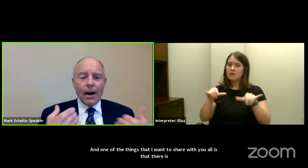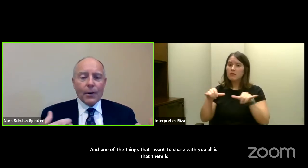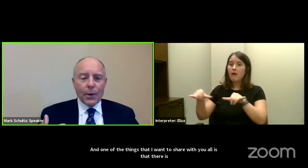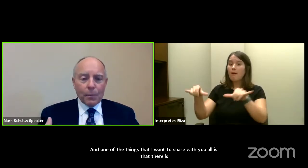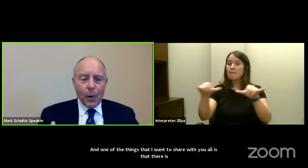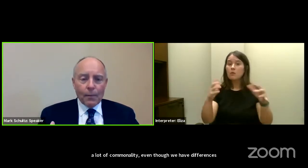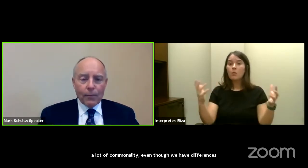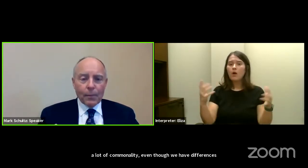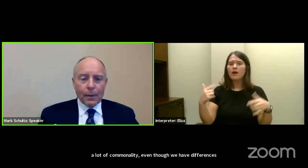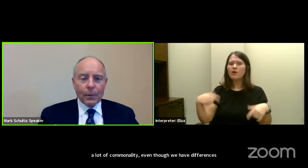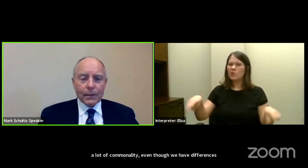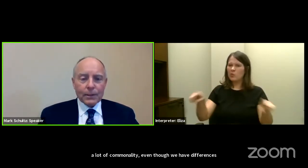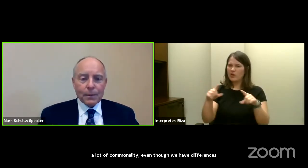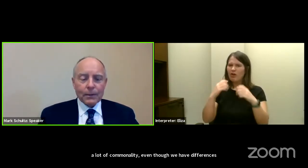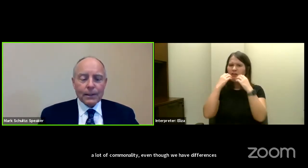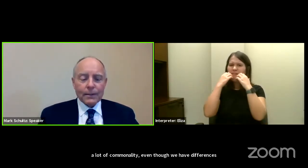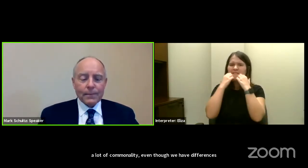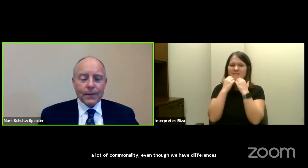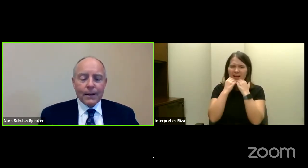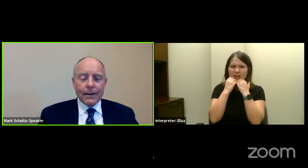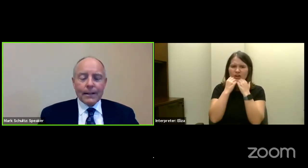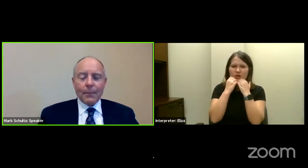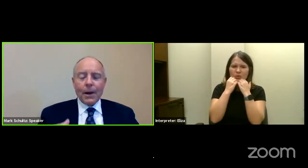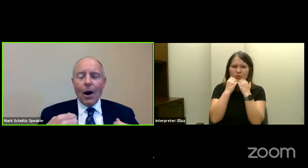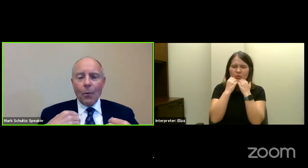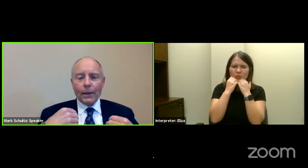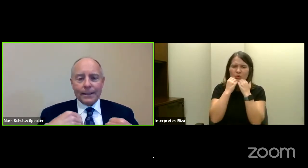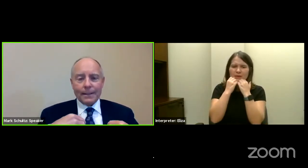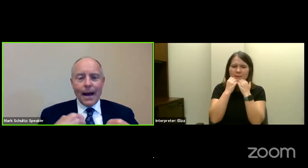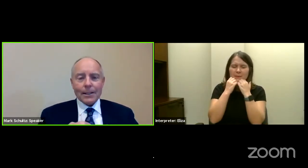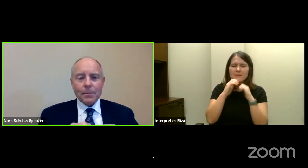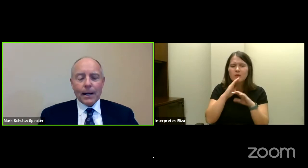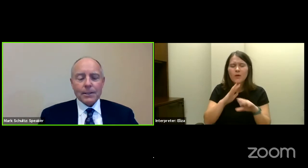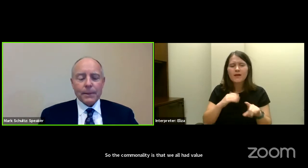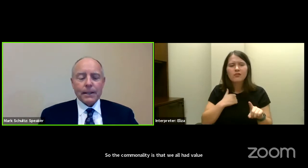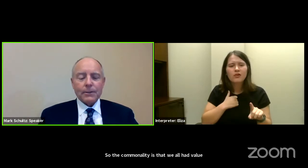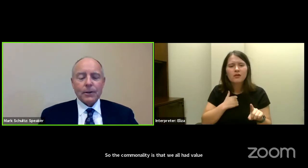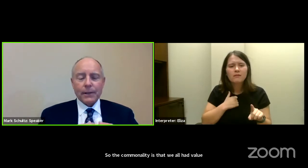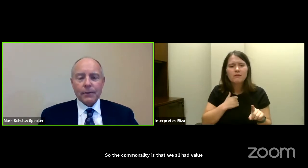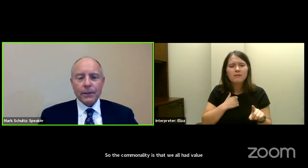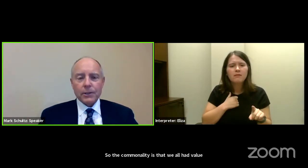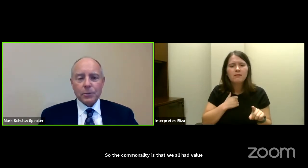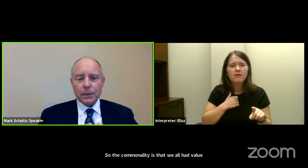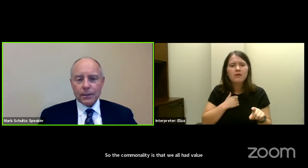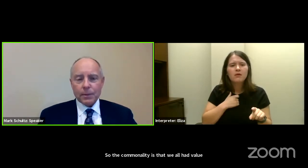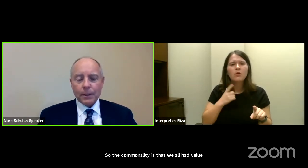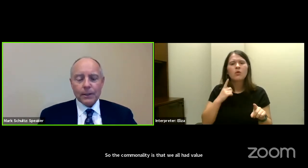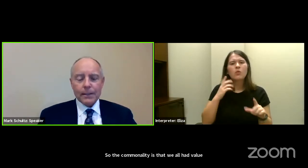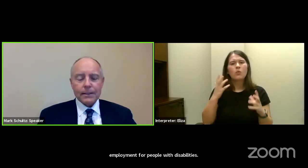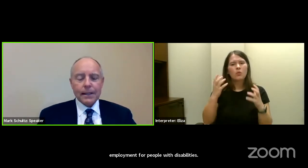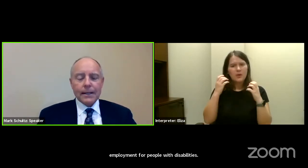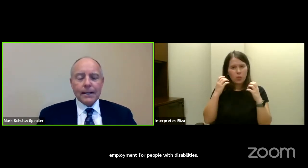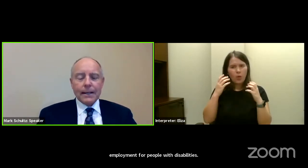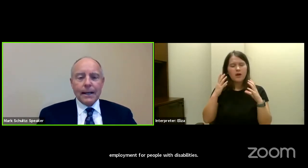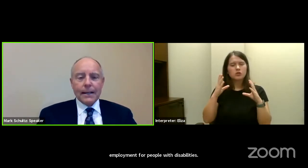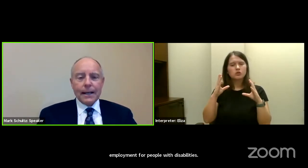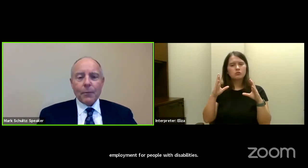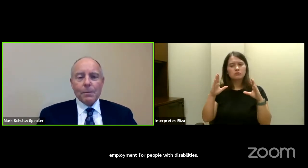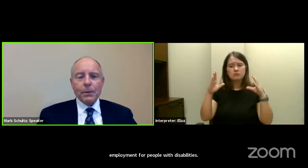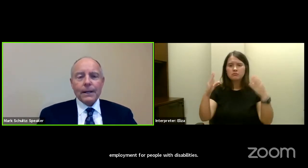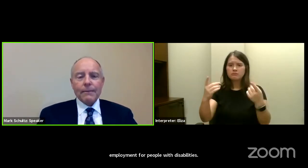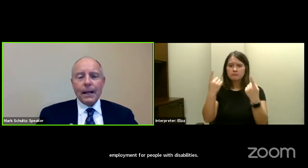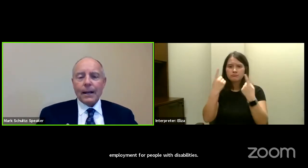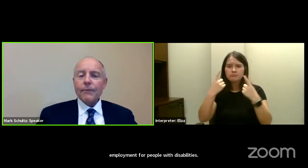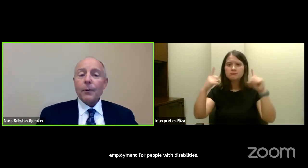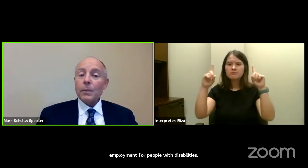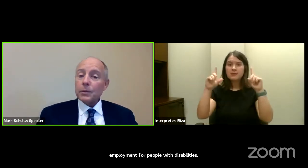we all value employment for people with disabilities, that we all want to maximize the potential of individuals with disabilities, and